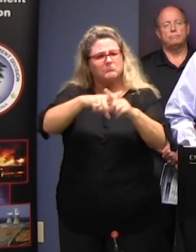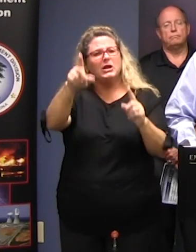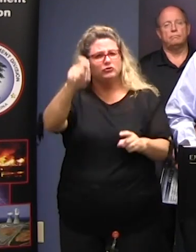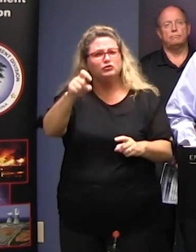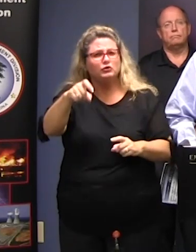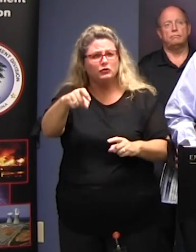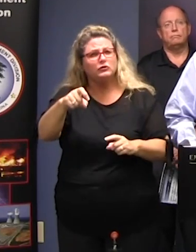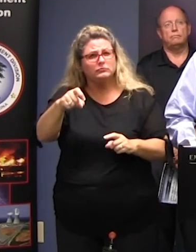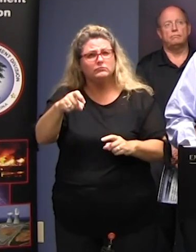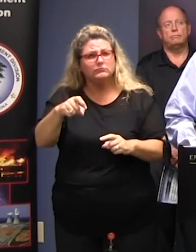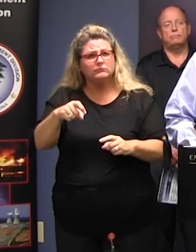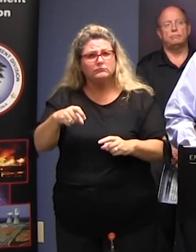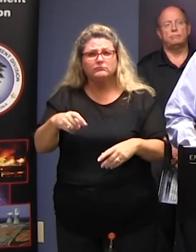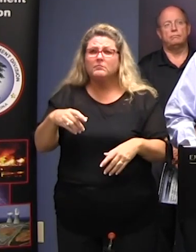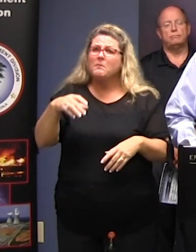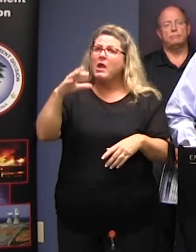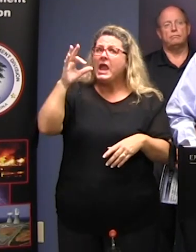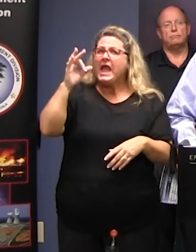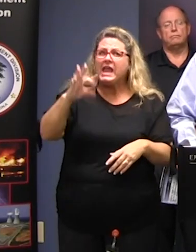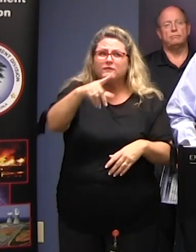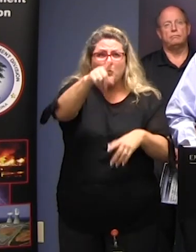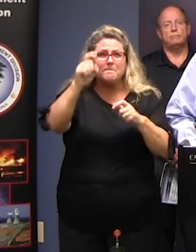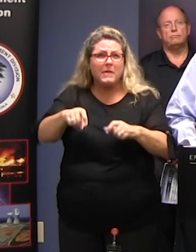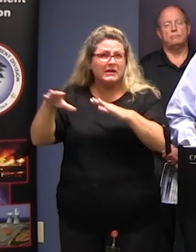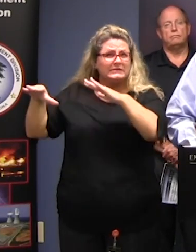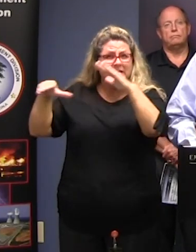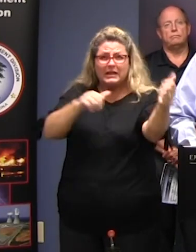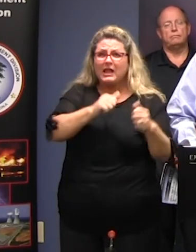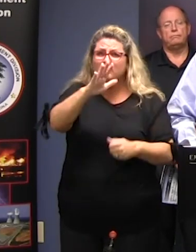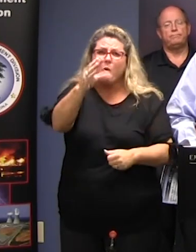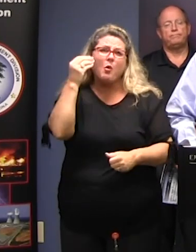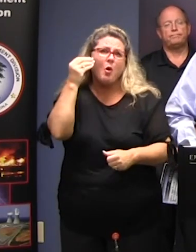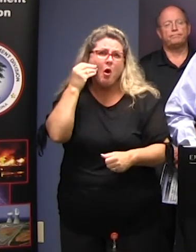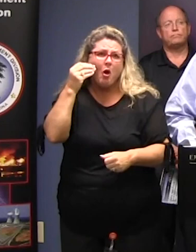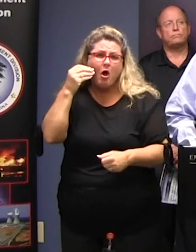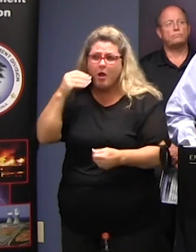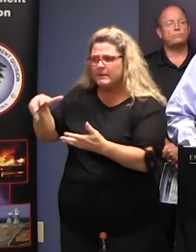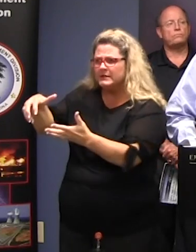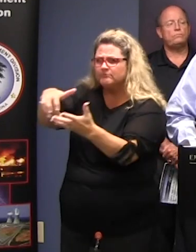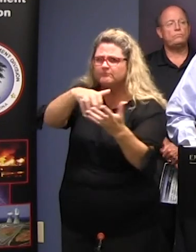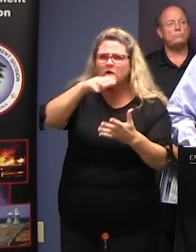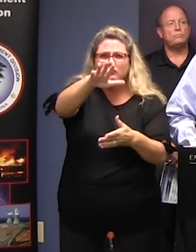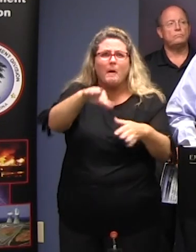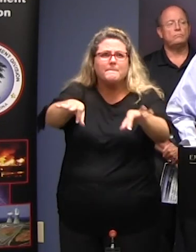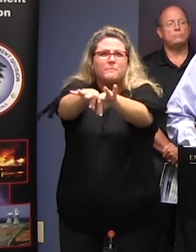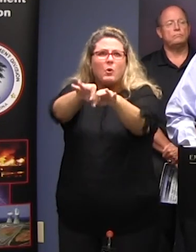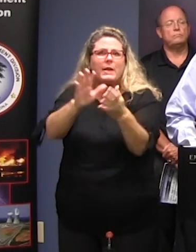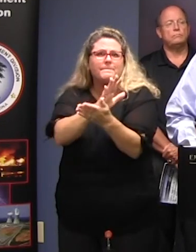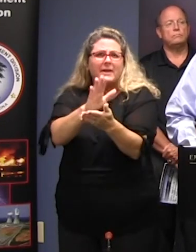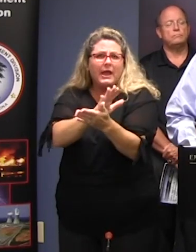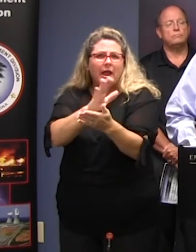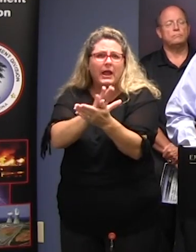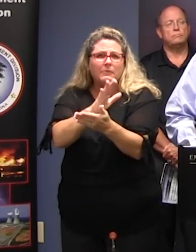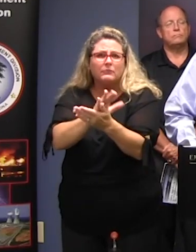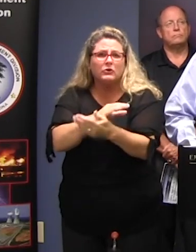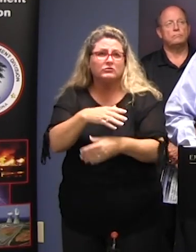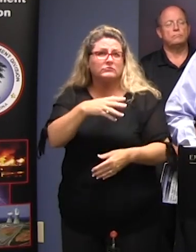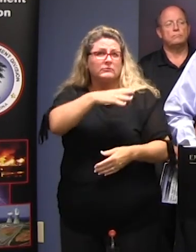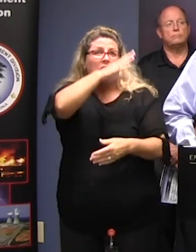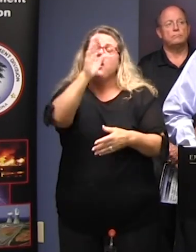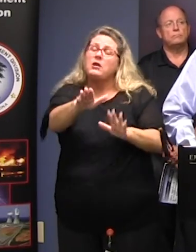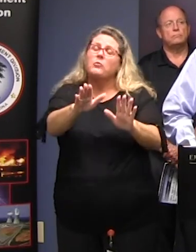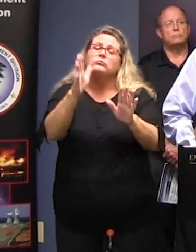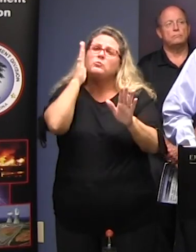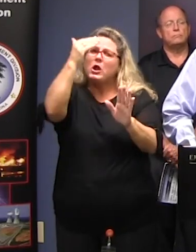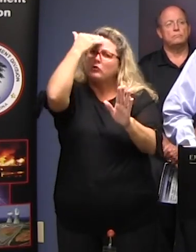Determine what papers you may need if you must leave your home on shore and not be able to go back for a number of days Possibly and we'll